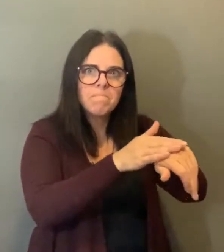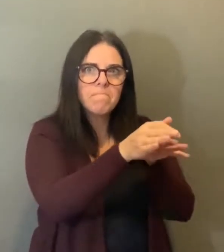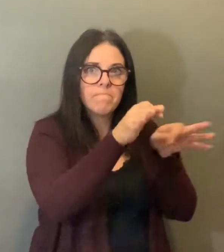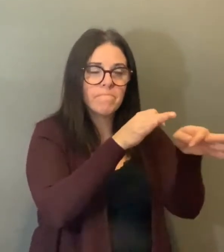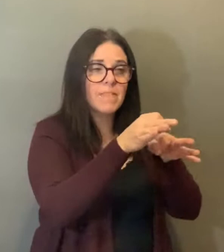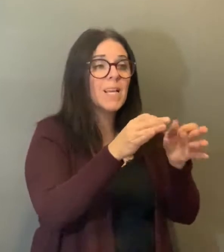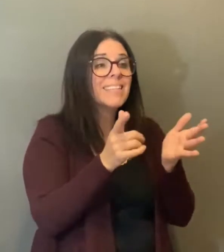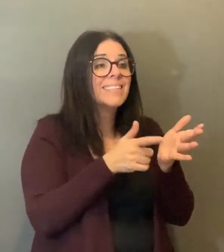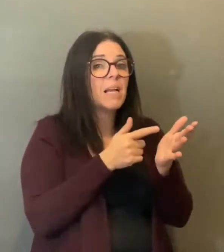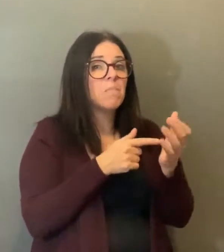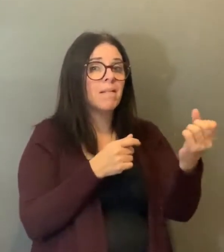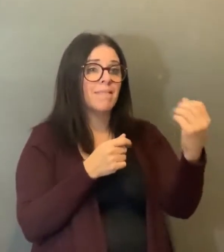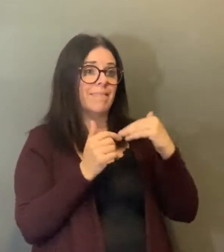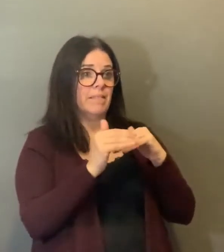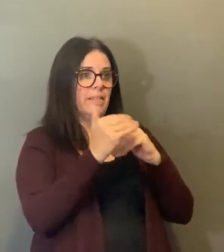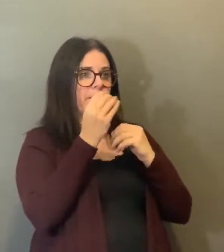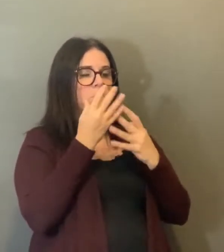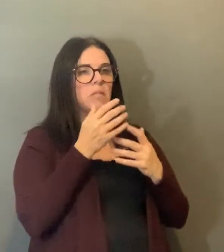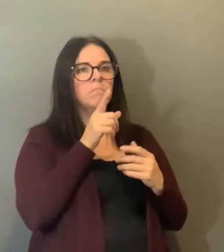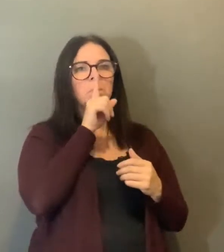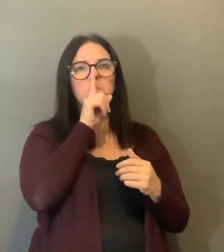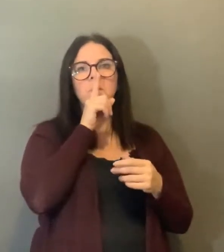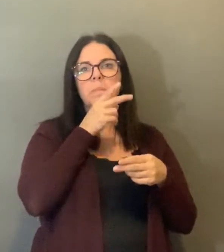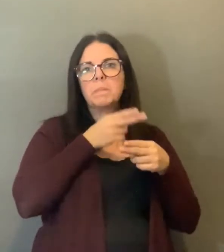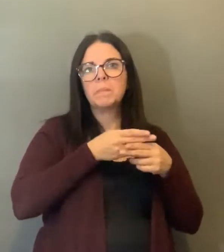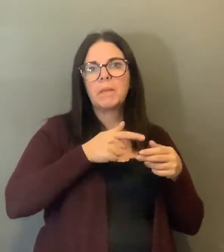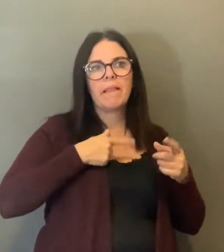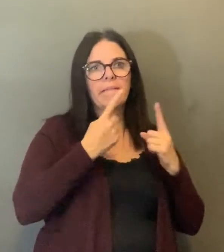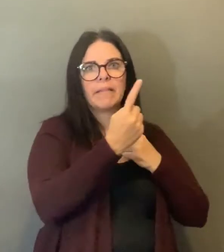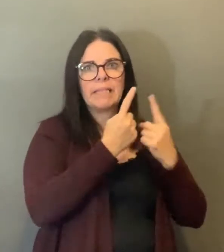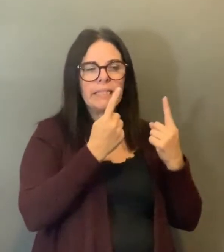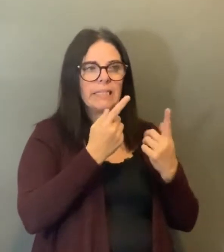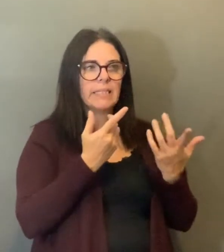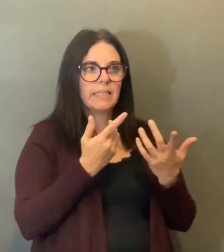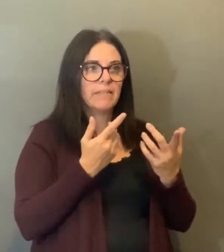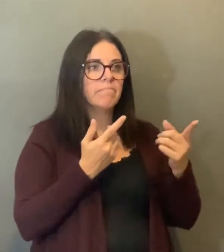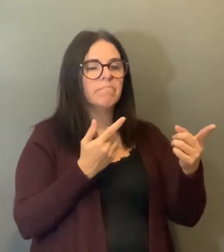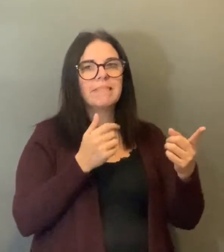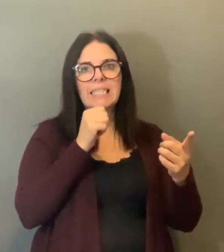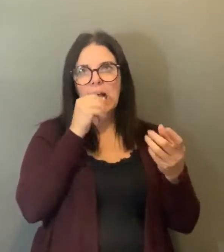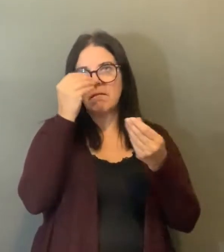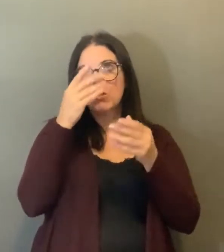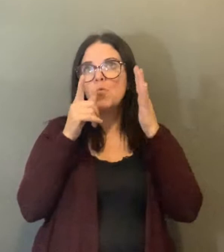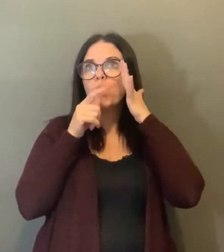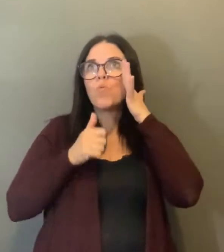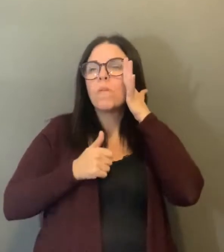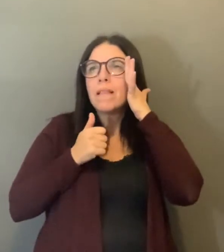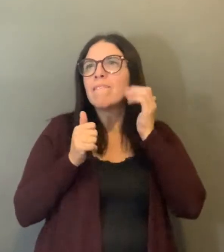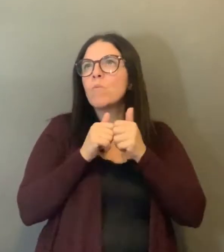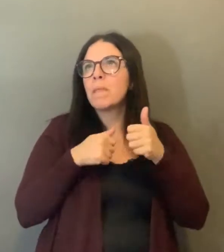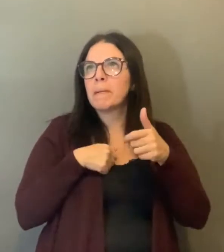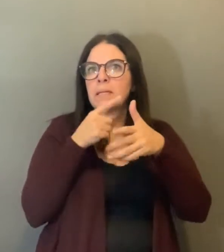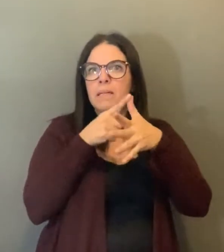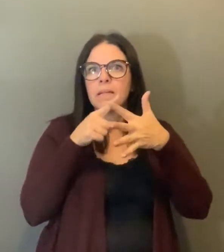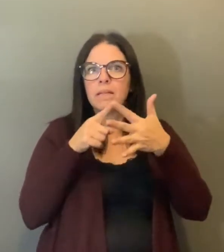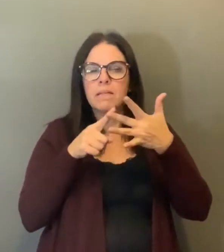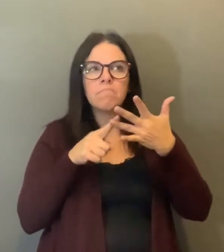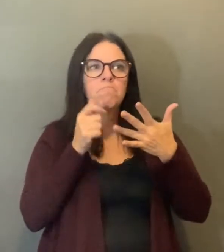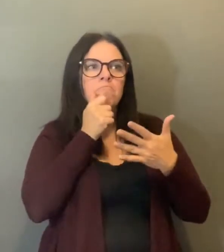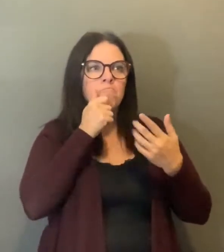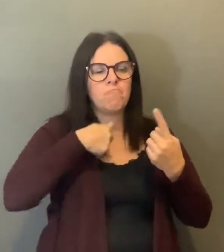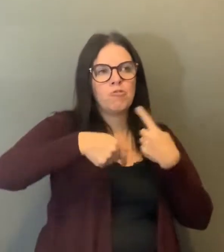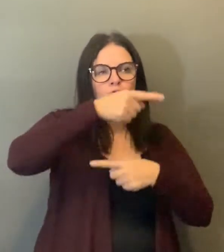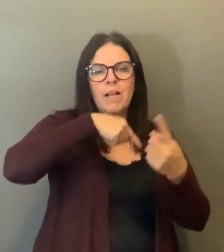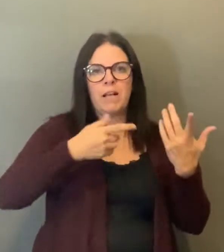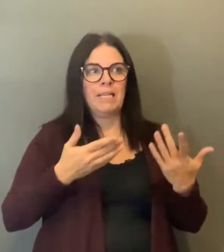we get that information. And sometimes we are restricted by what information is provided to us. So, if a person or a case,